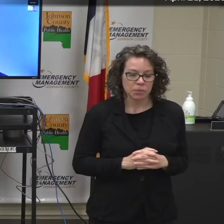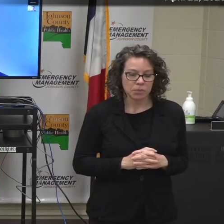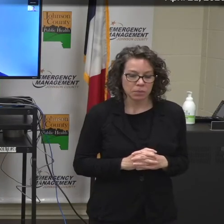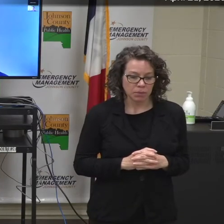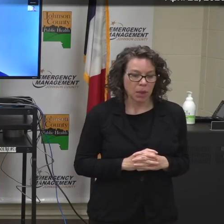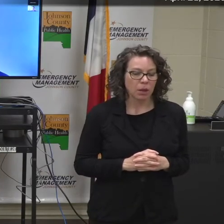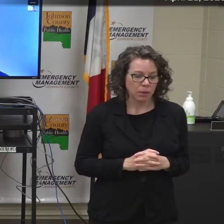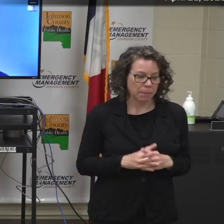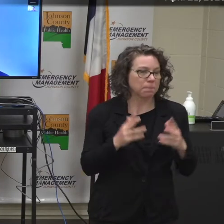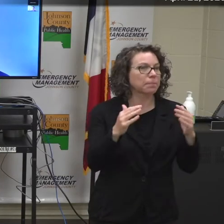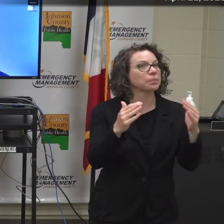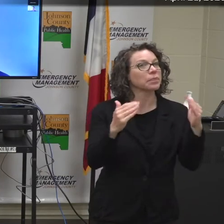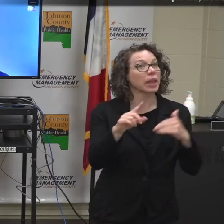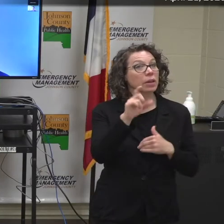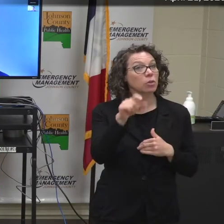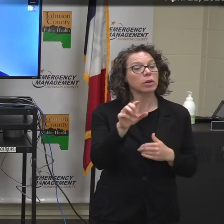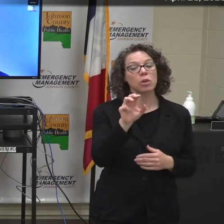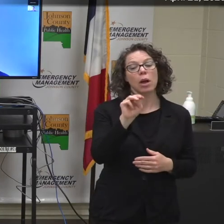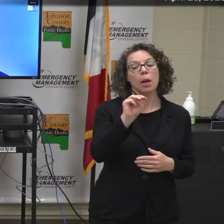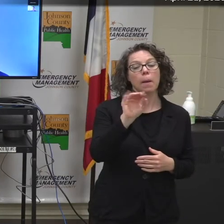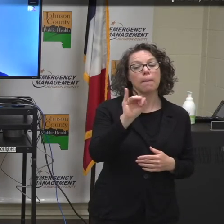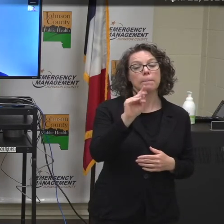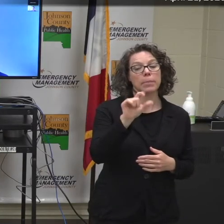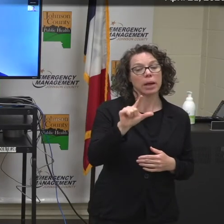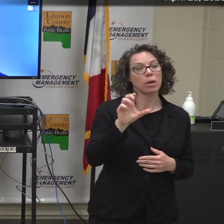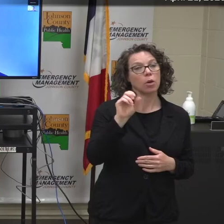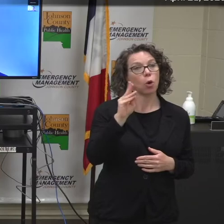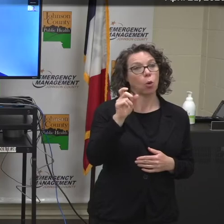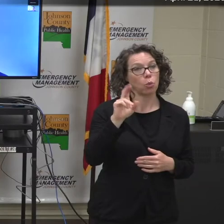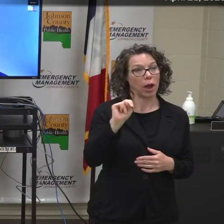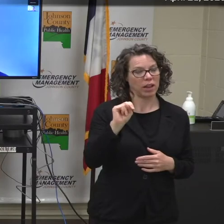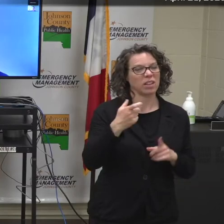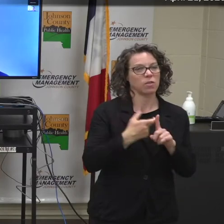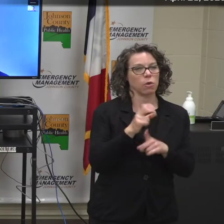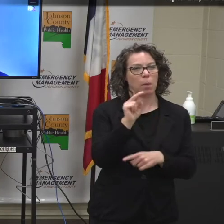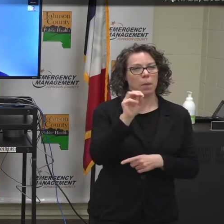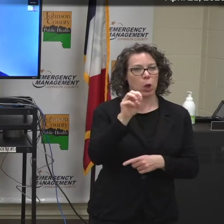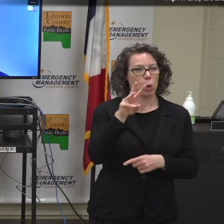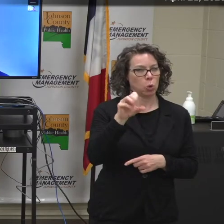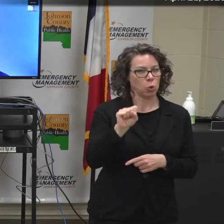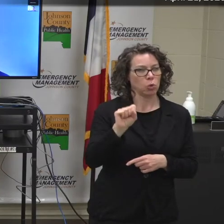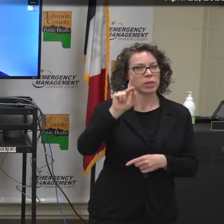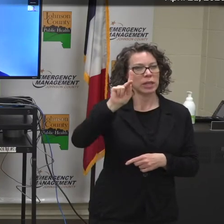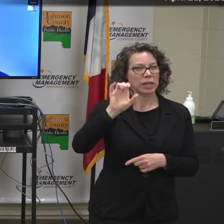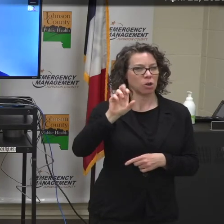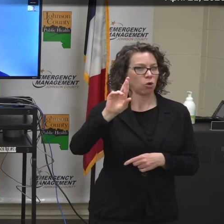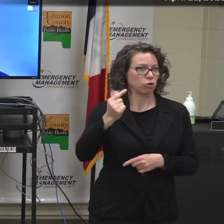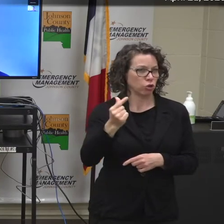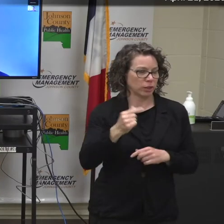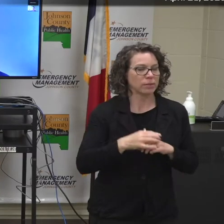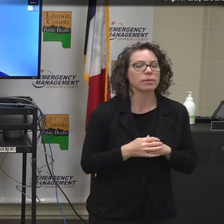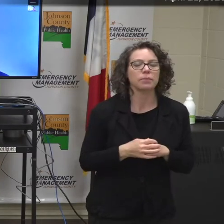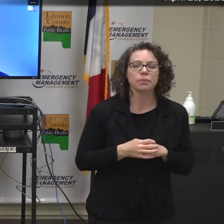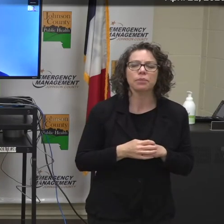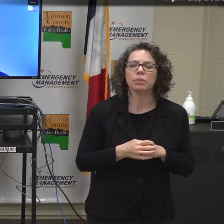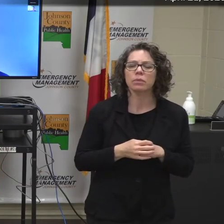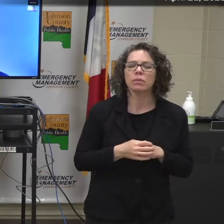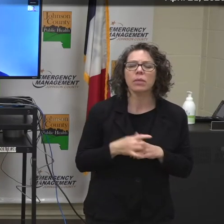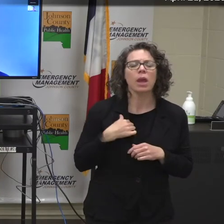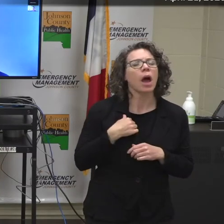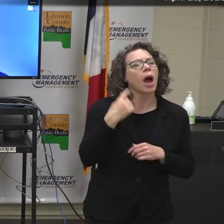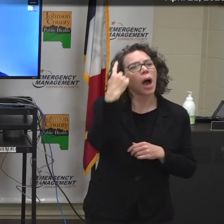Next, we have a question from Michael O'Brien with KCRG. What are your thoughts and what does the preparation